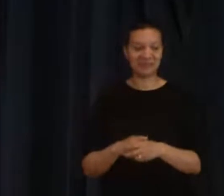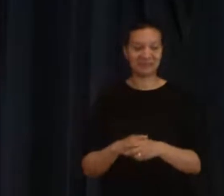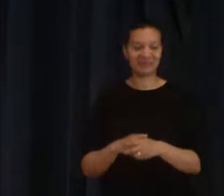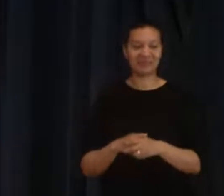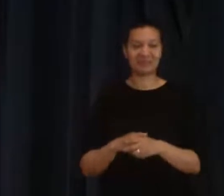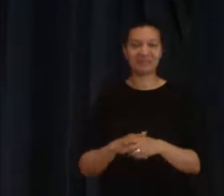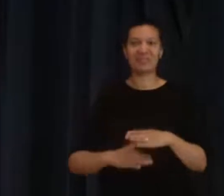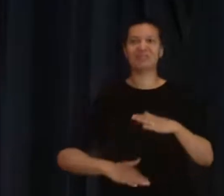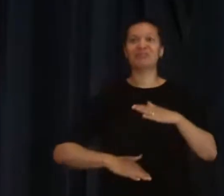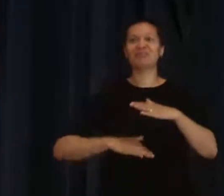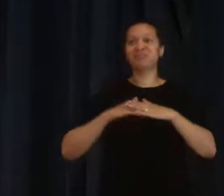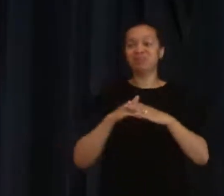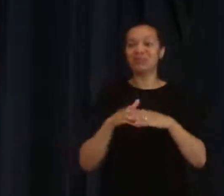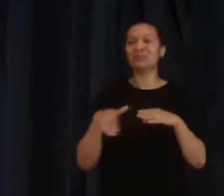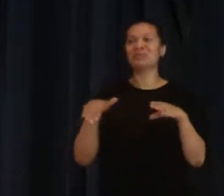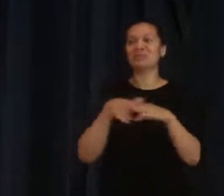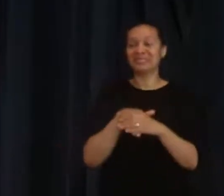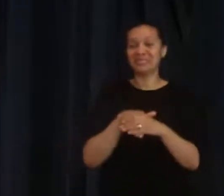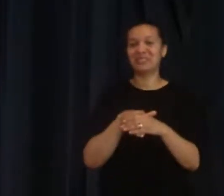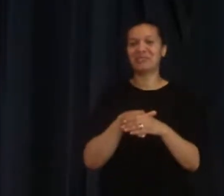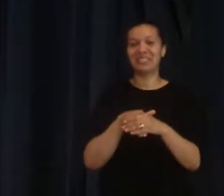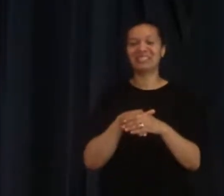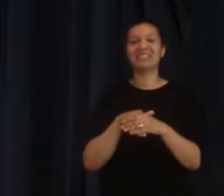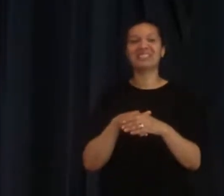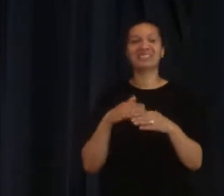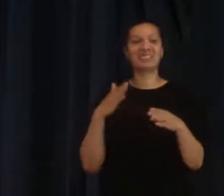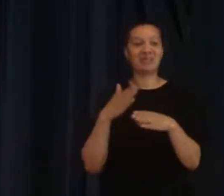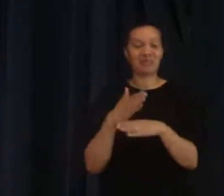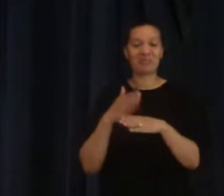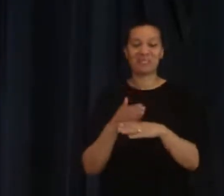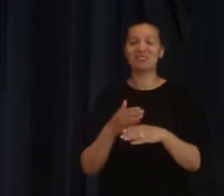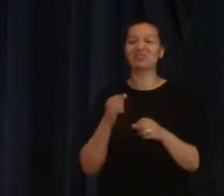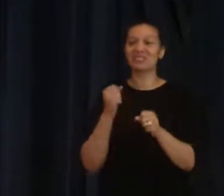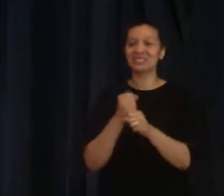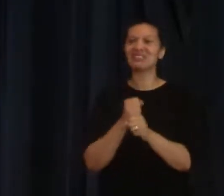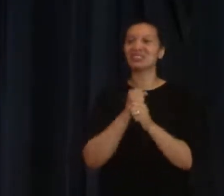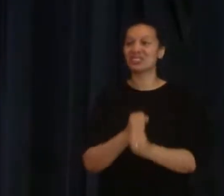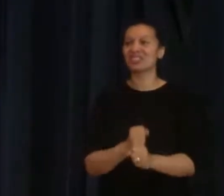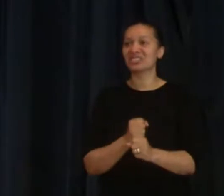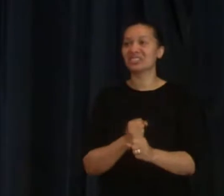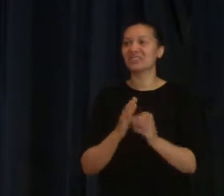for fuller participation in the ministry of the church.